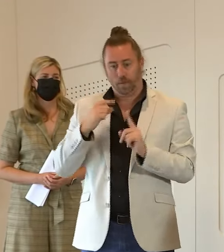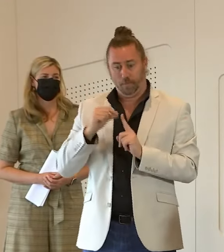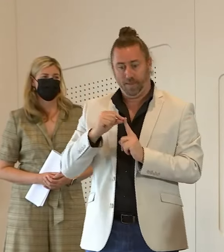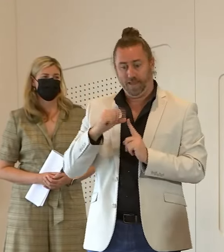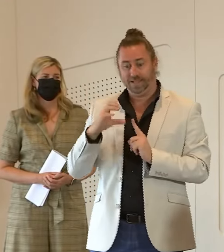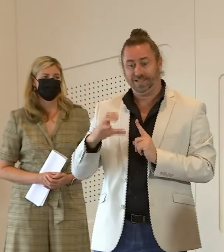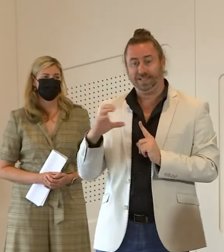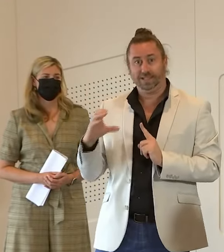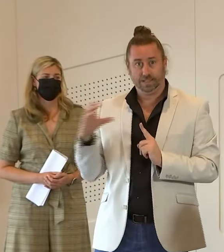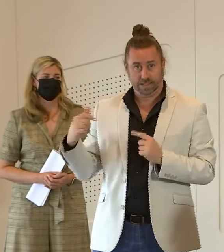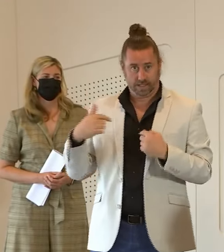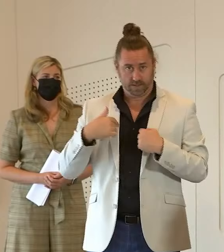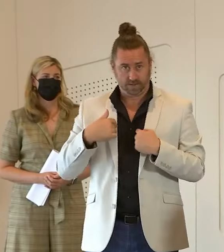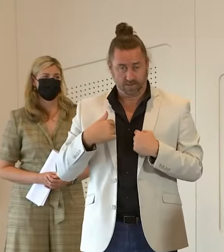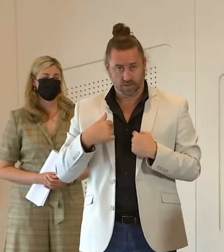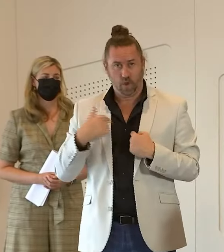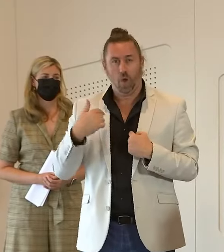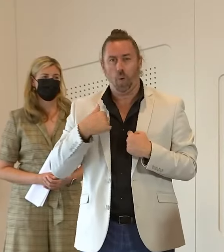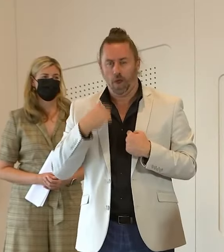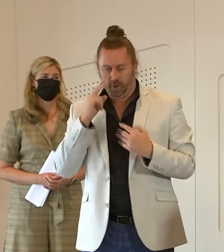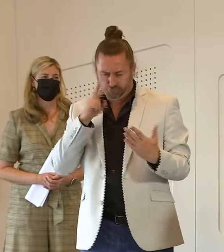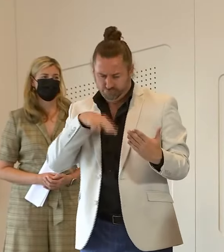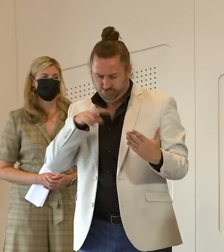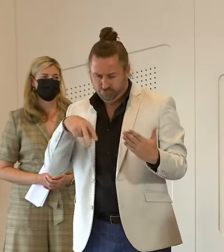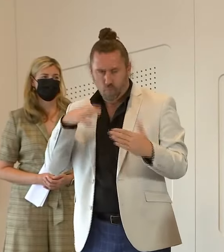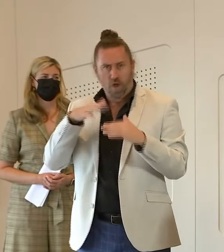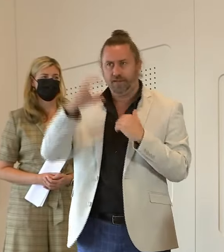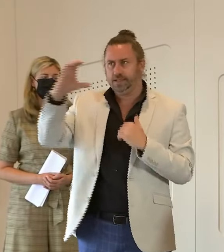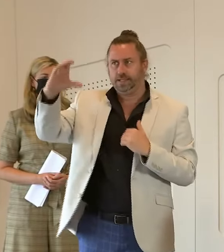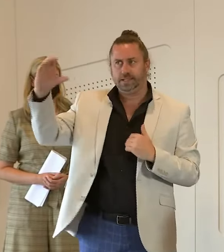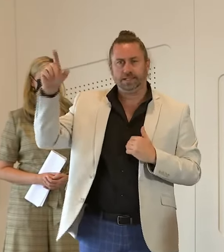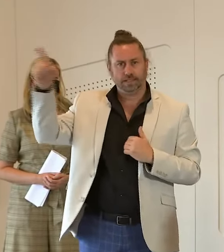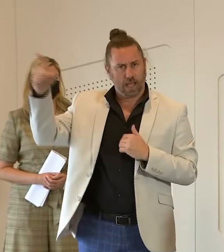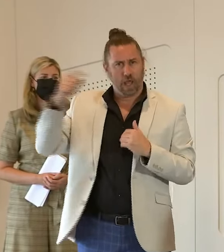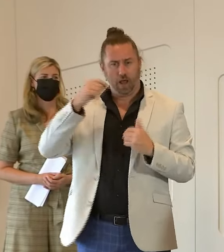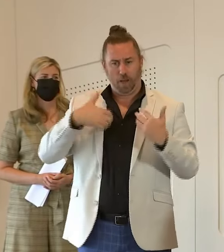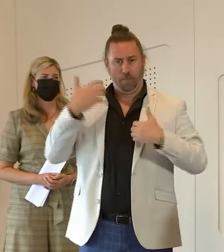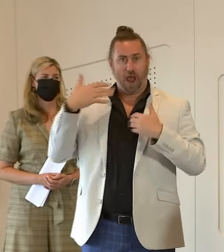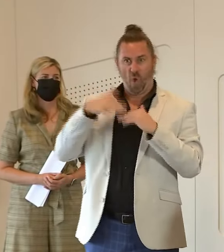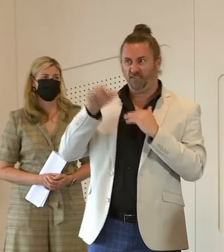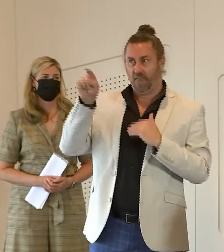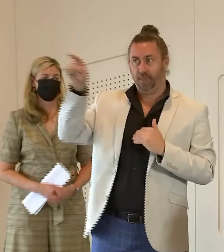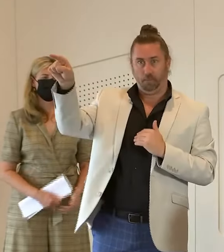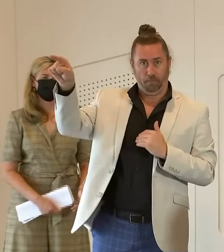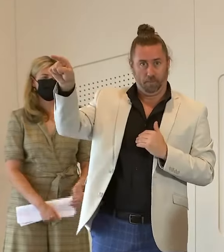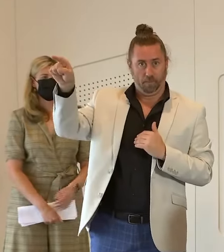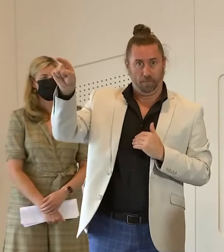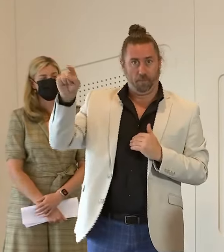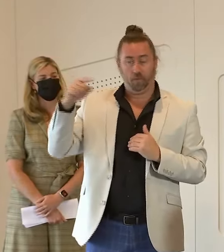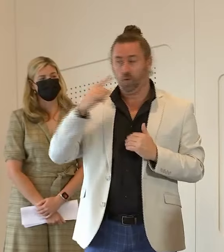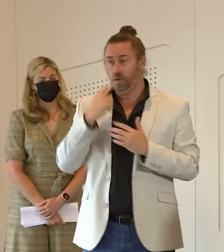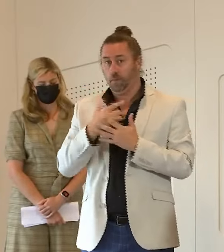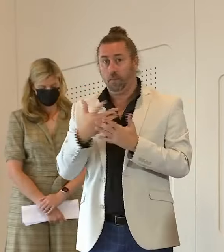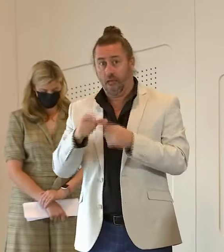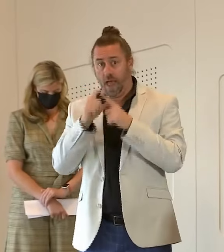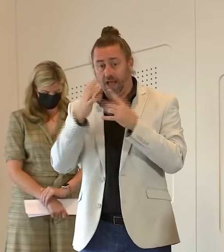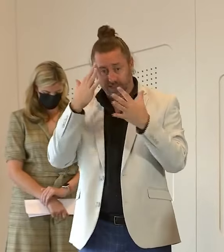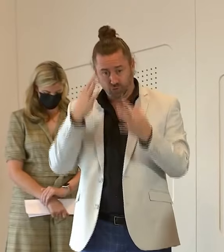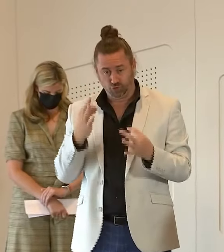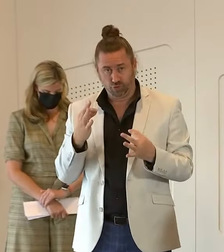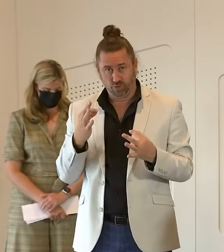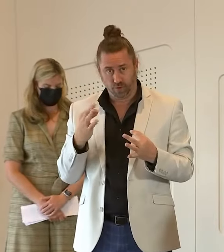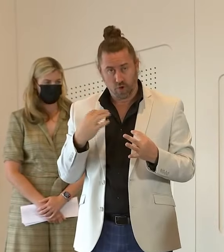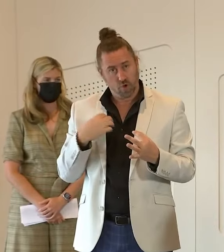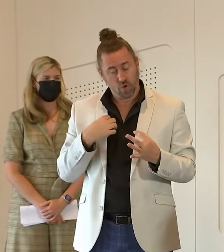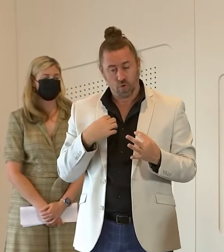was the right body to investigate the complaint made about the triple c and now we come to the difficult decision having decided that